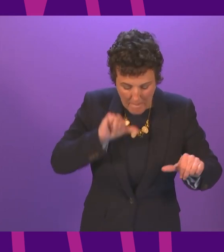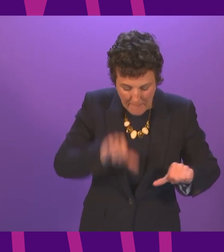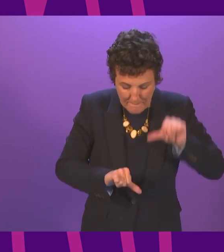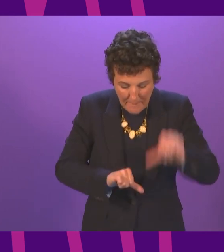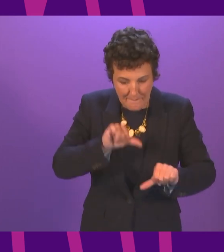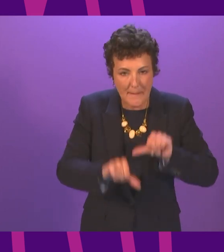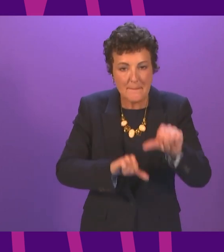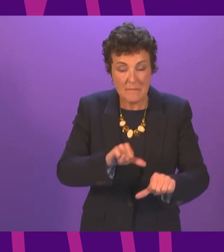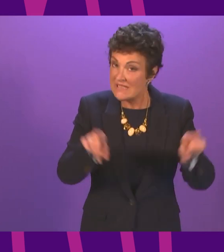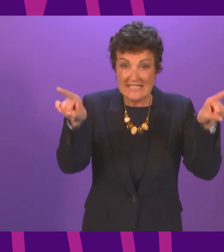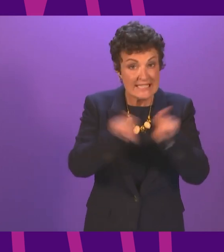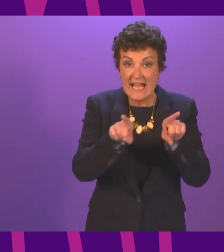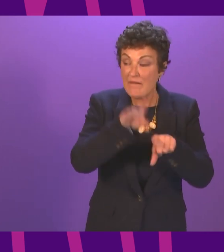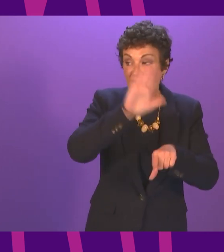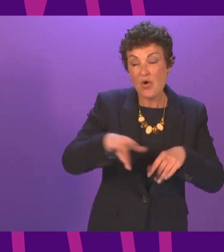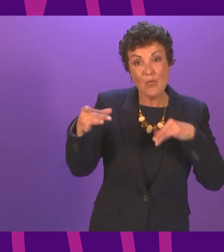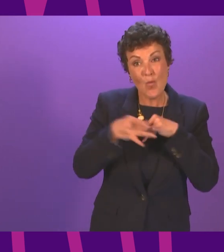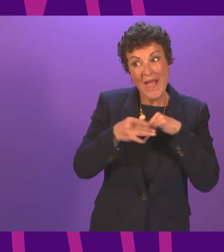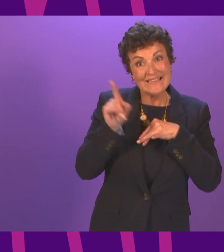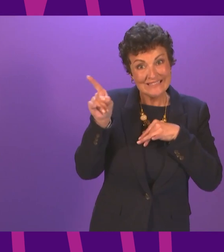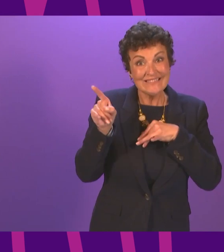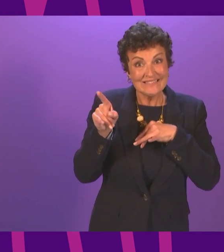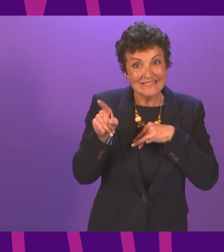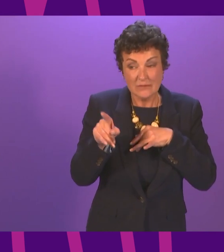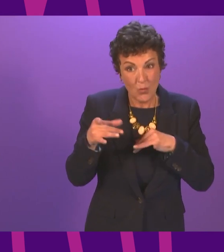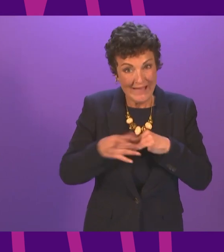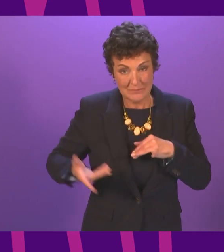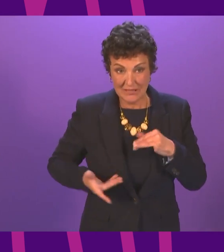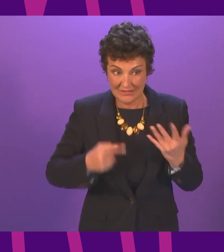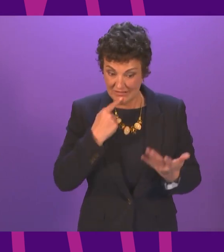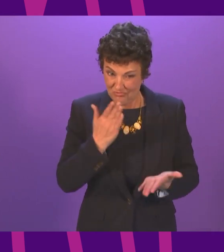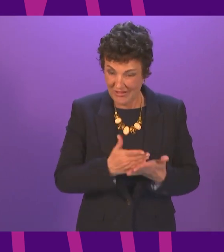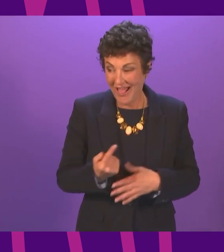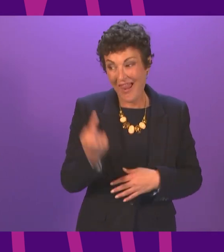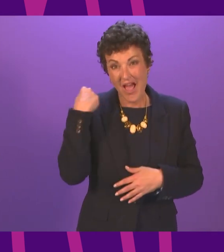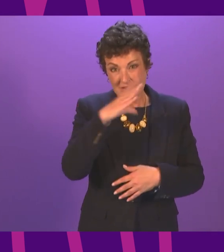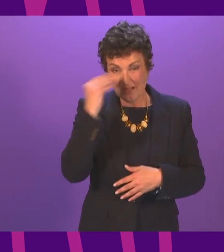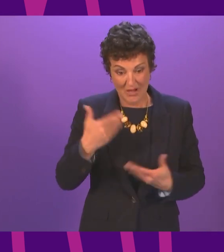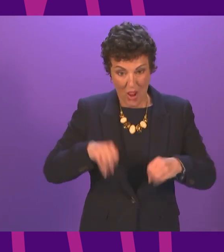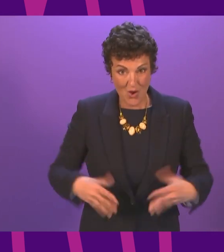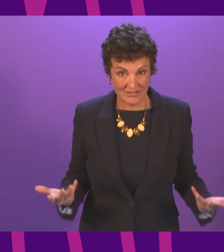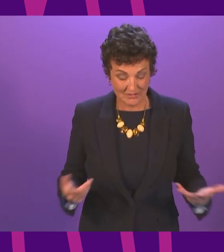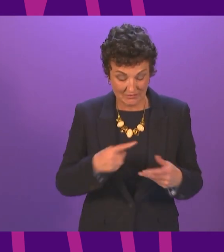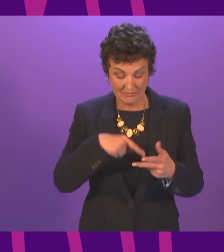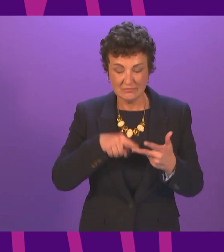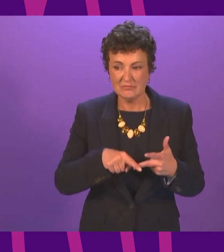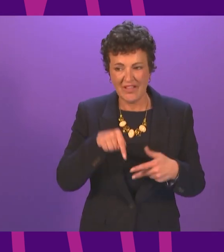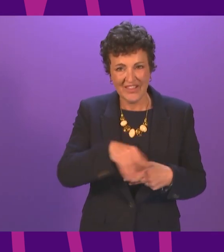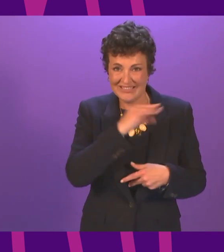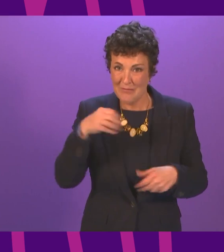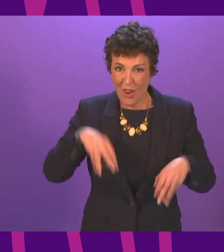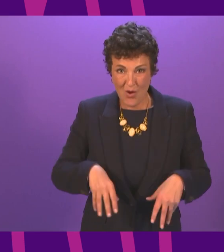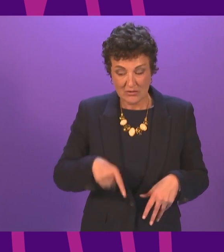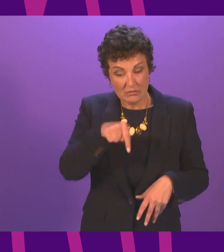sector, which has now effectively lost two summer seasons for weddings. Weddings are now permitted with up to 50 guests, but still with